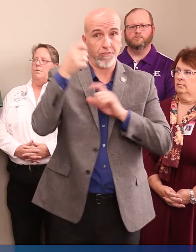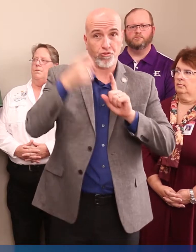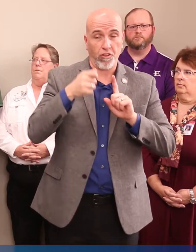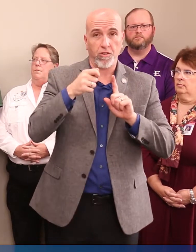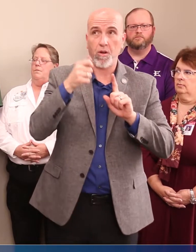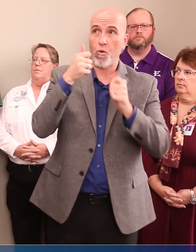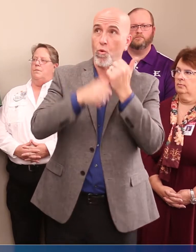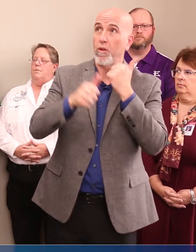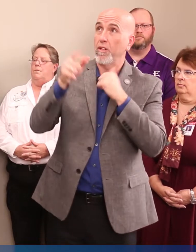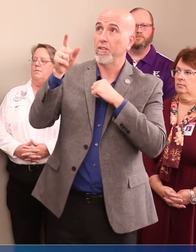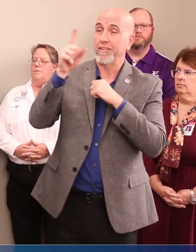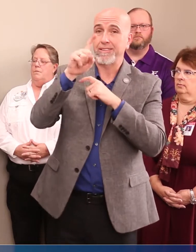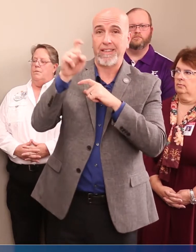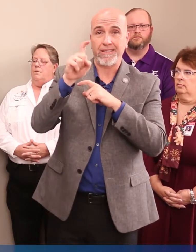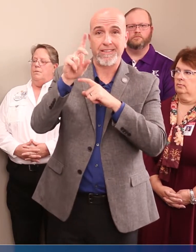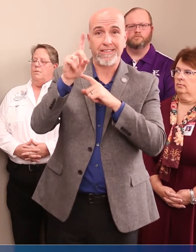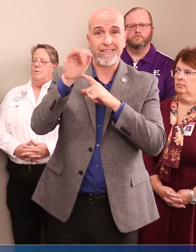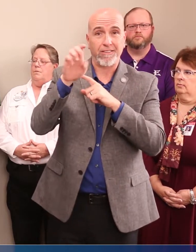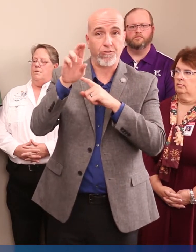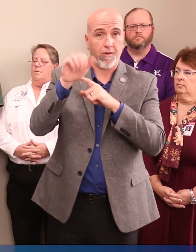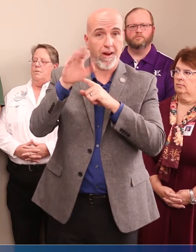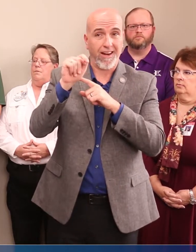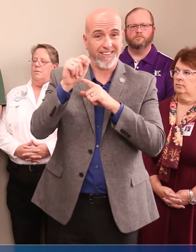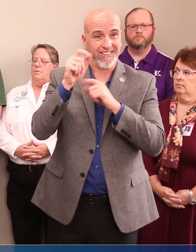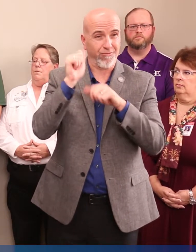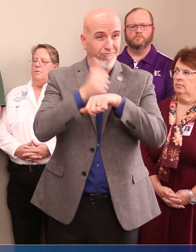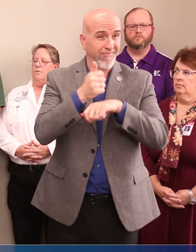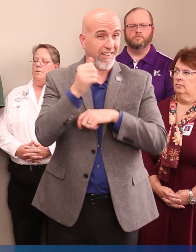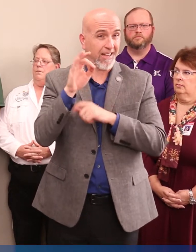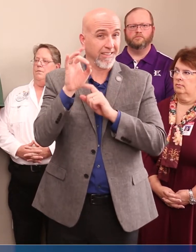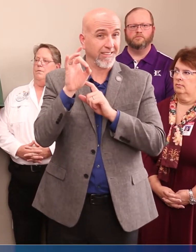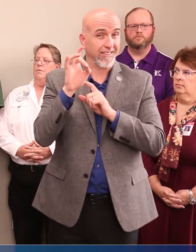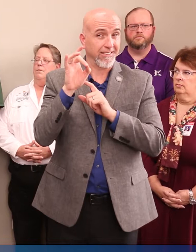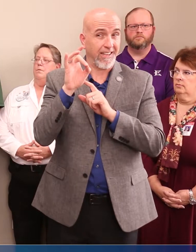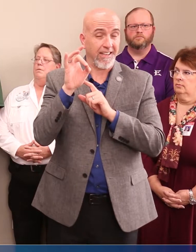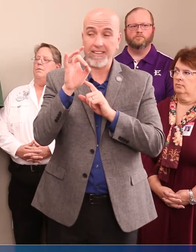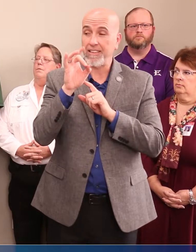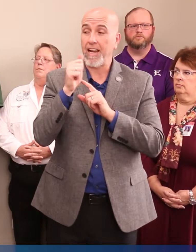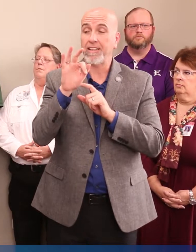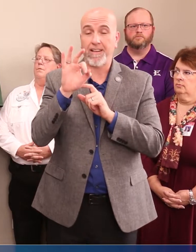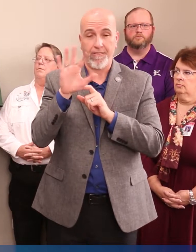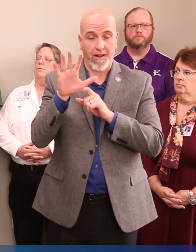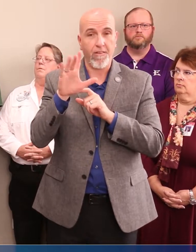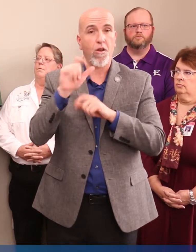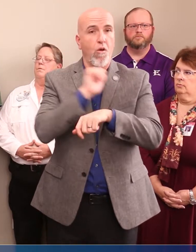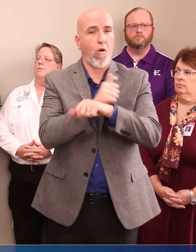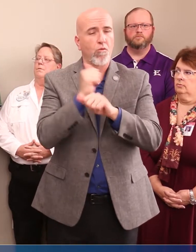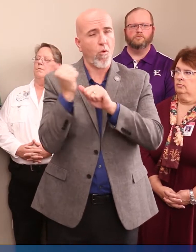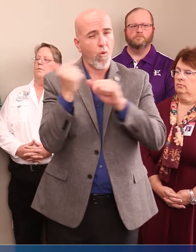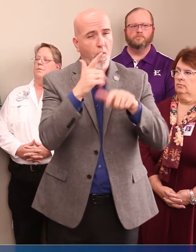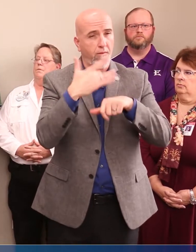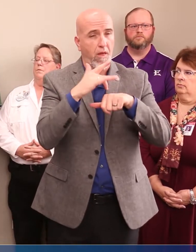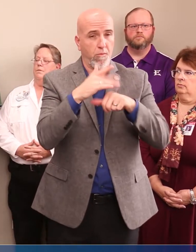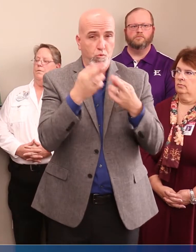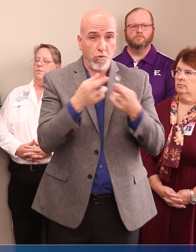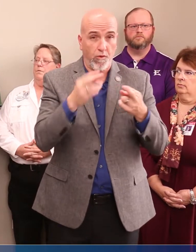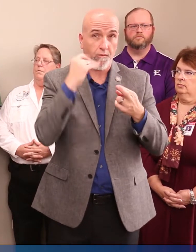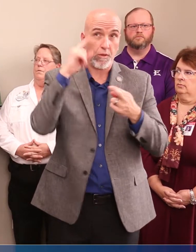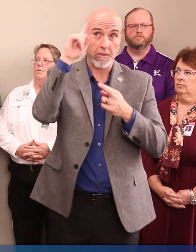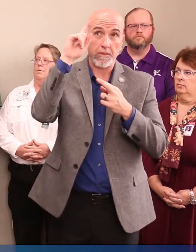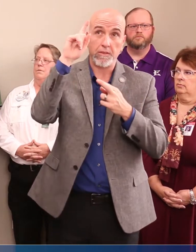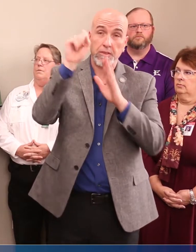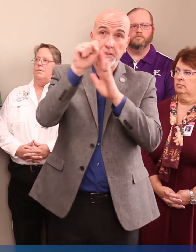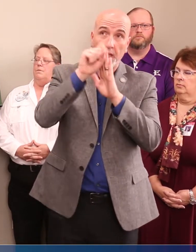under Texas Disaster Act of 1975 authorized the use of all available resources of state government,